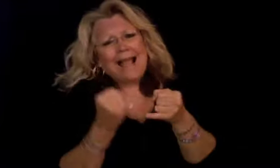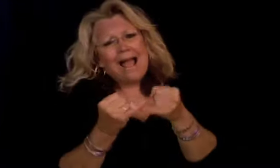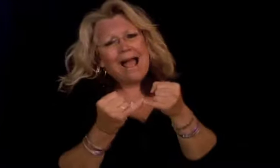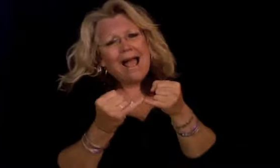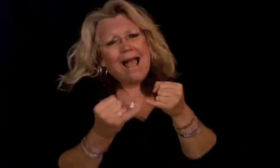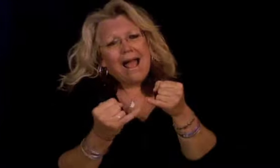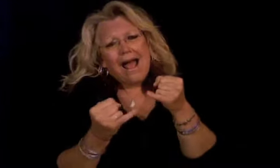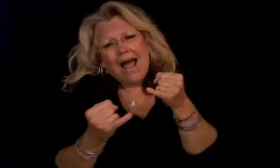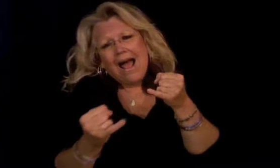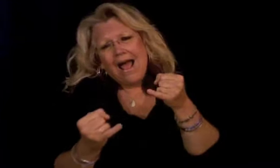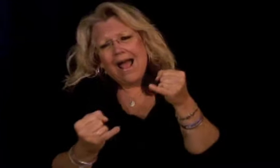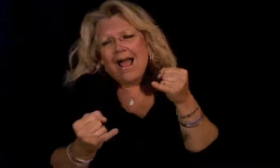end